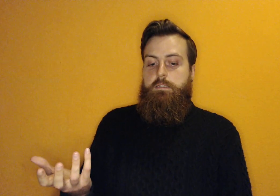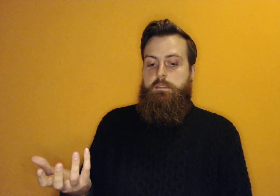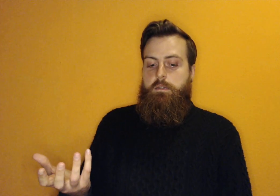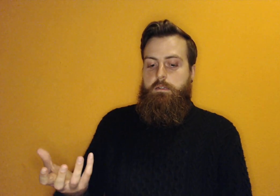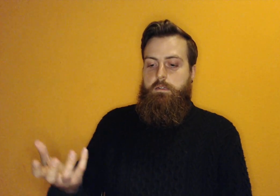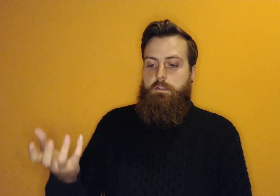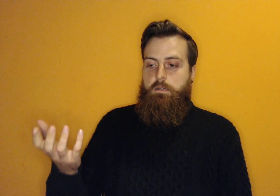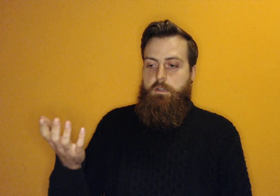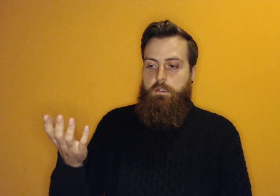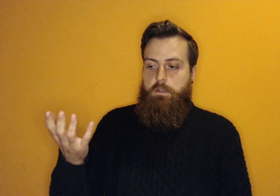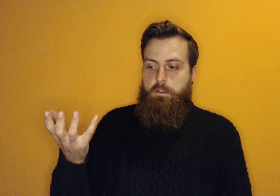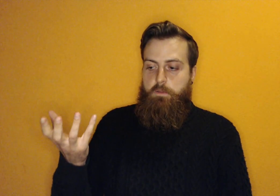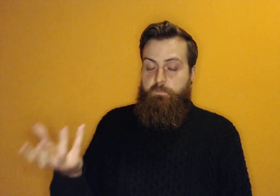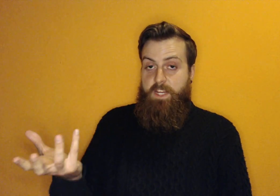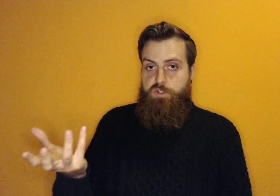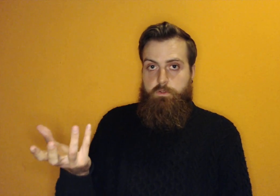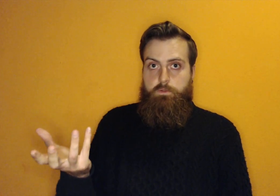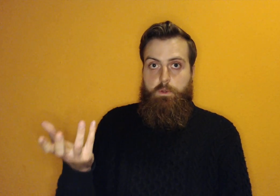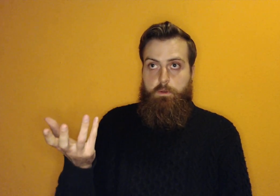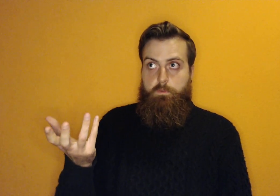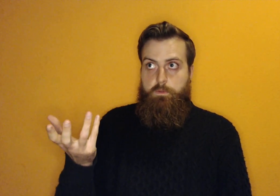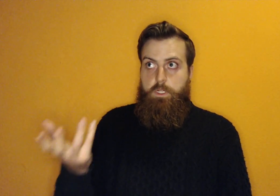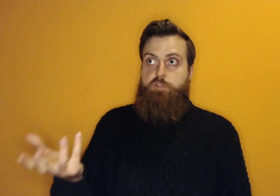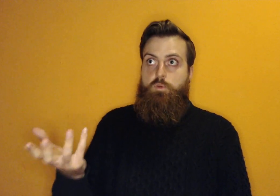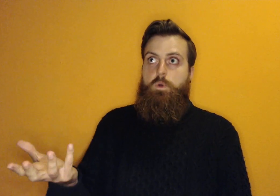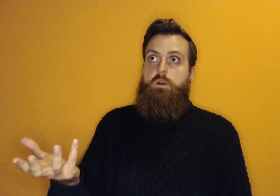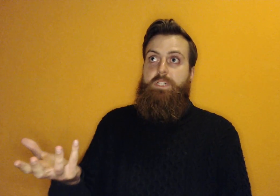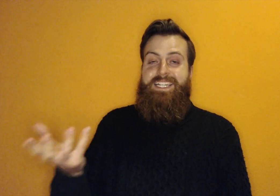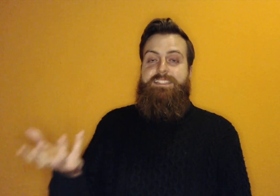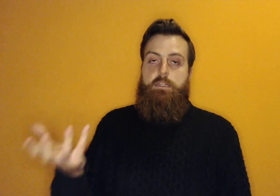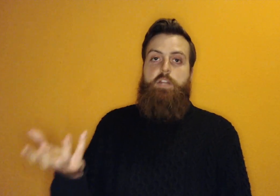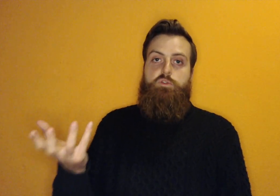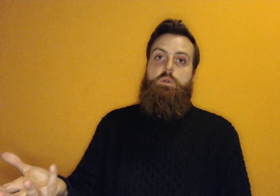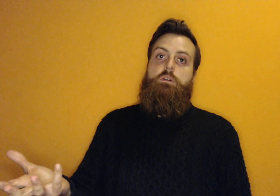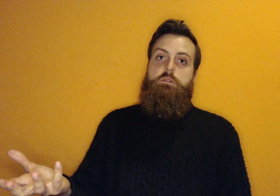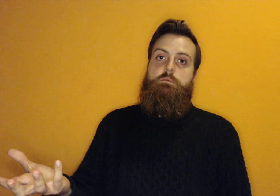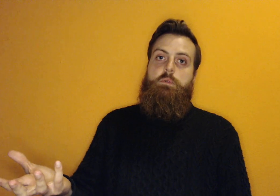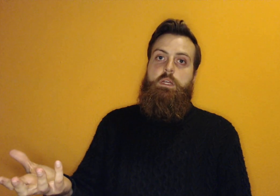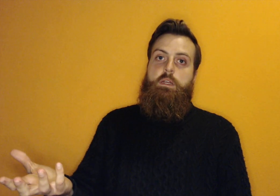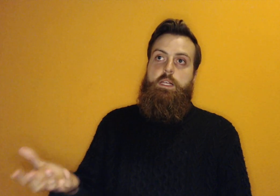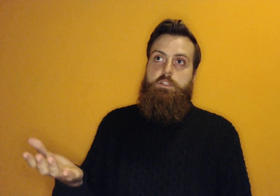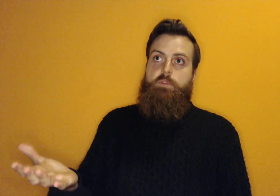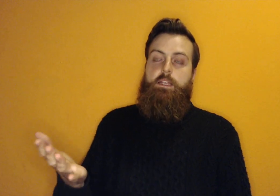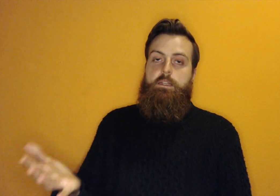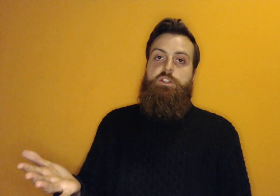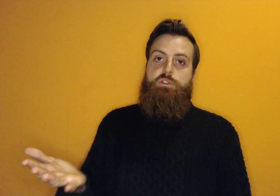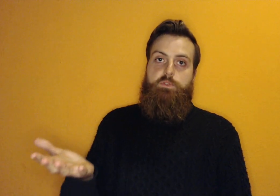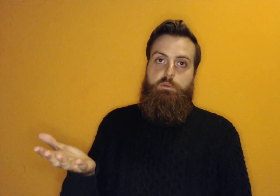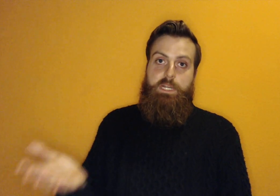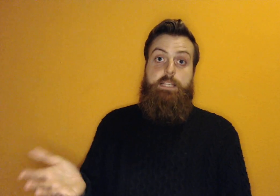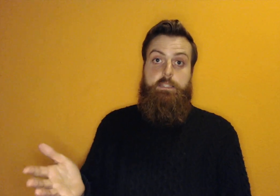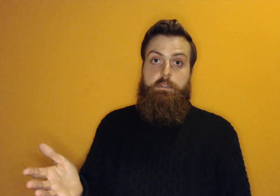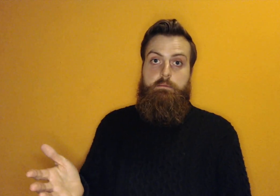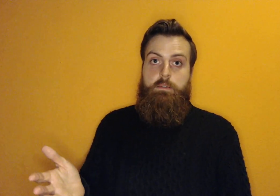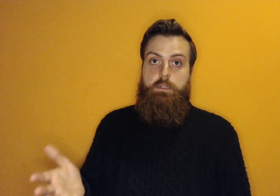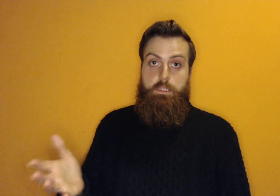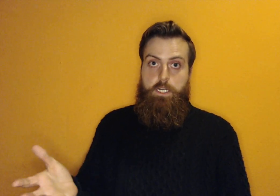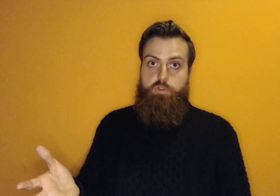a feature of the natural world. It is the natural world. It's the recognition of your place in it, in the natural